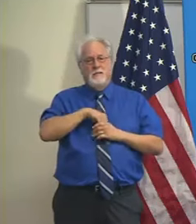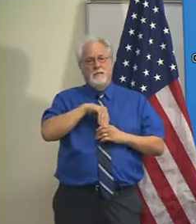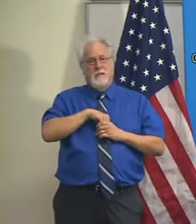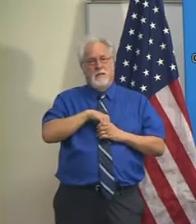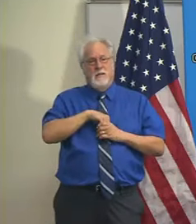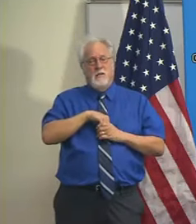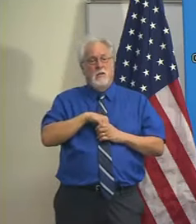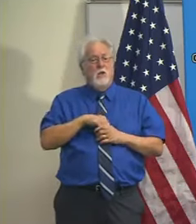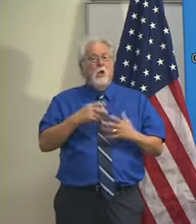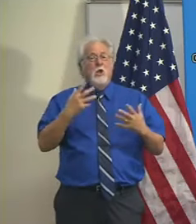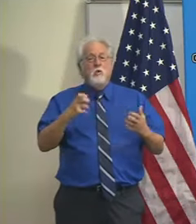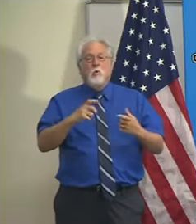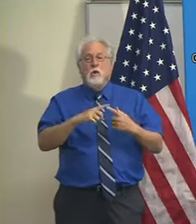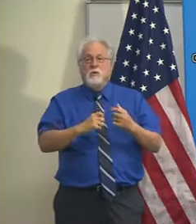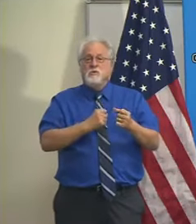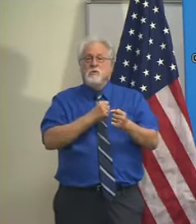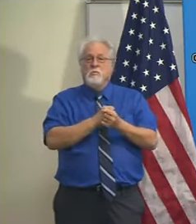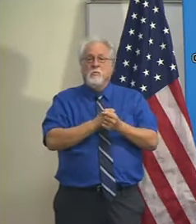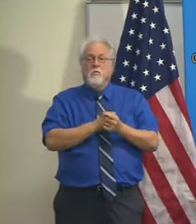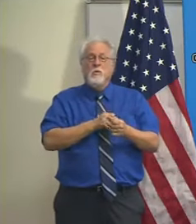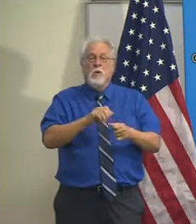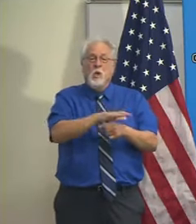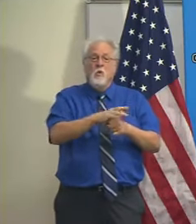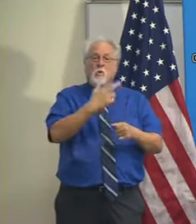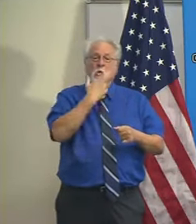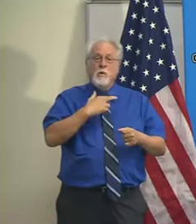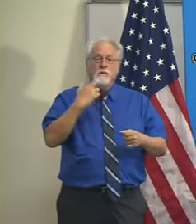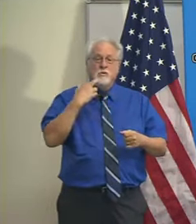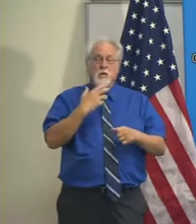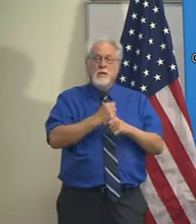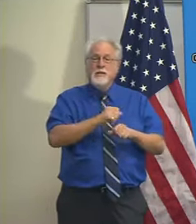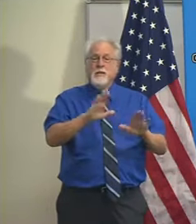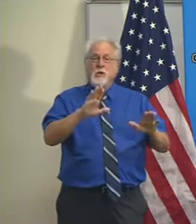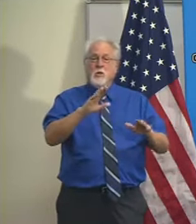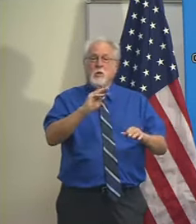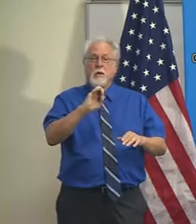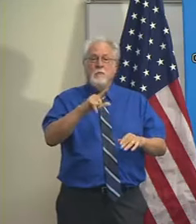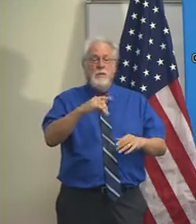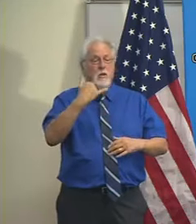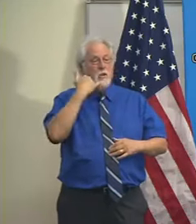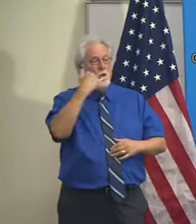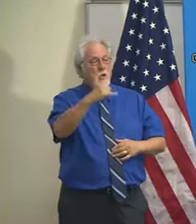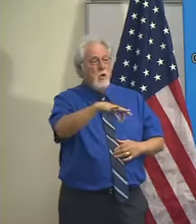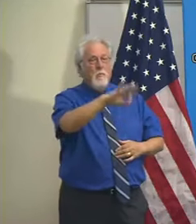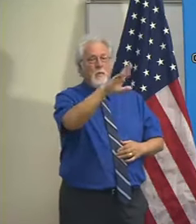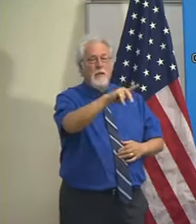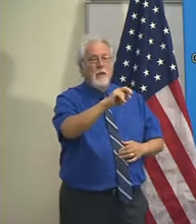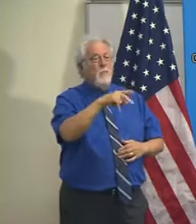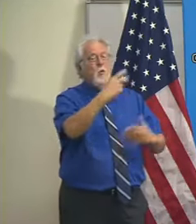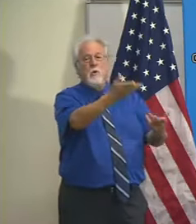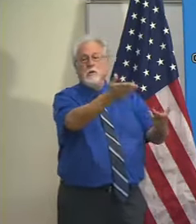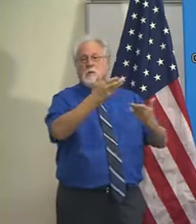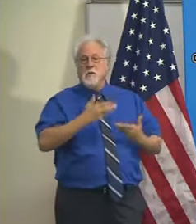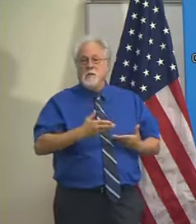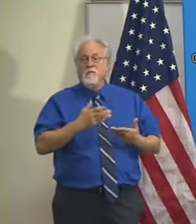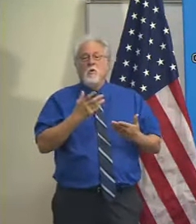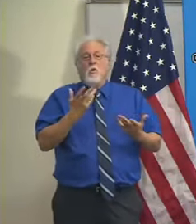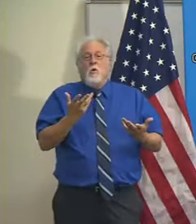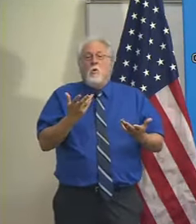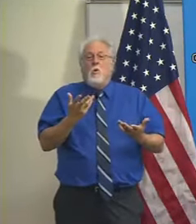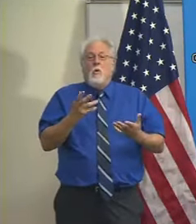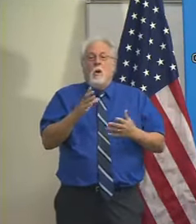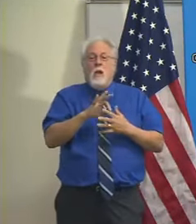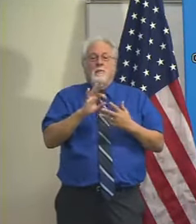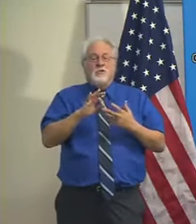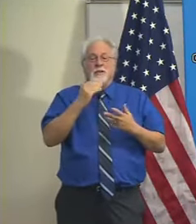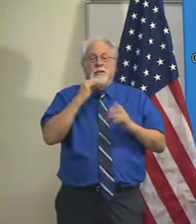If you want to support a local restaurant and get a great meal, consider picking it up or having it delivered. Or if there's an option